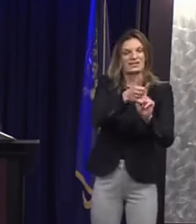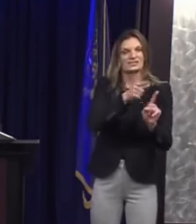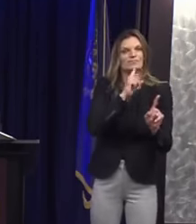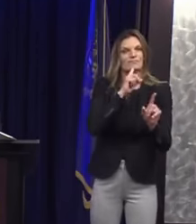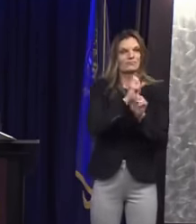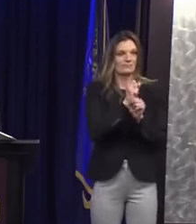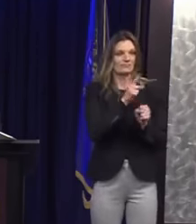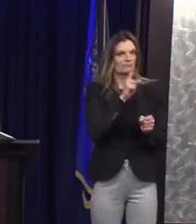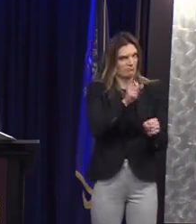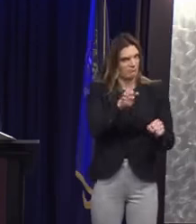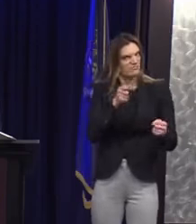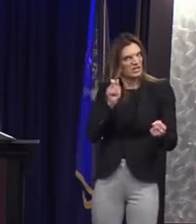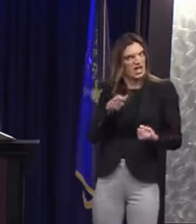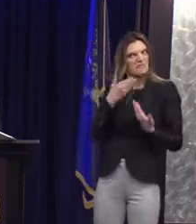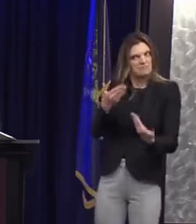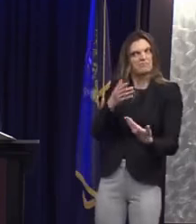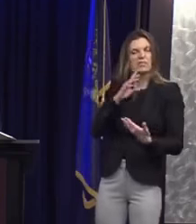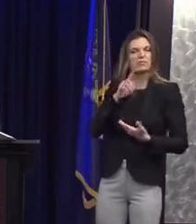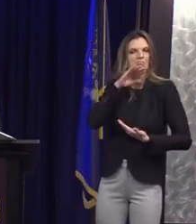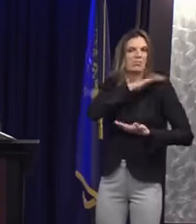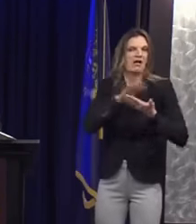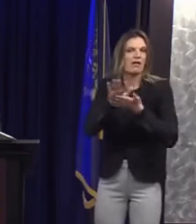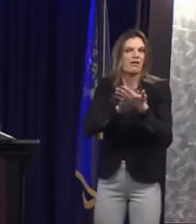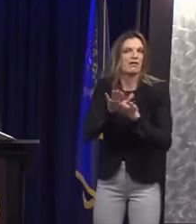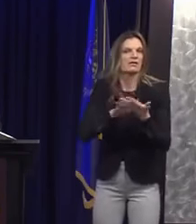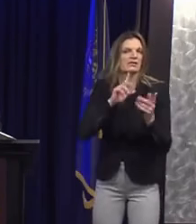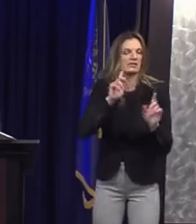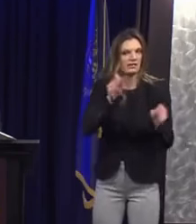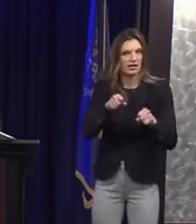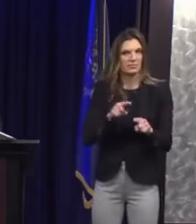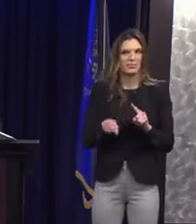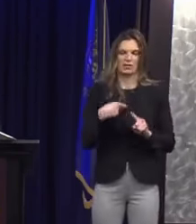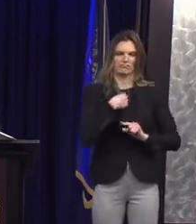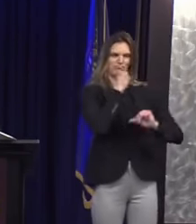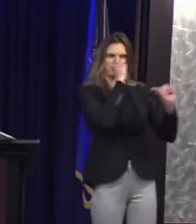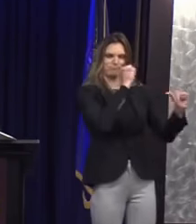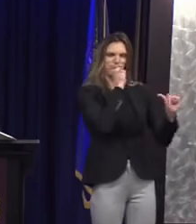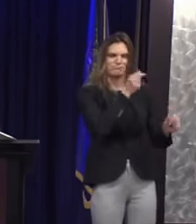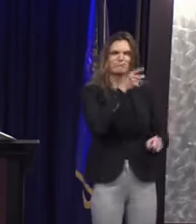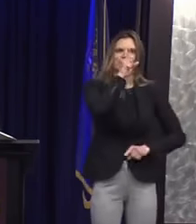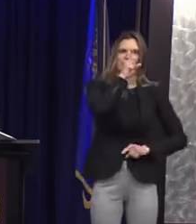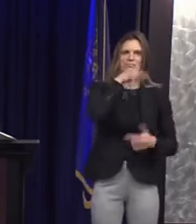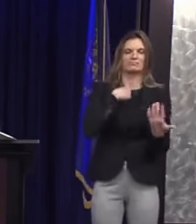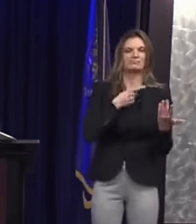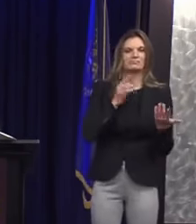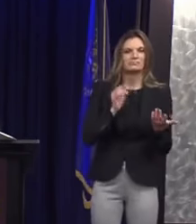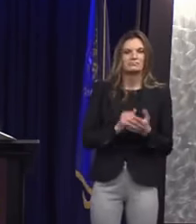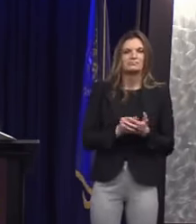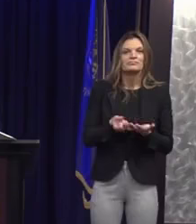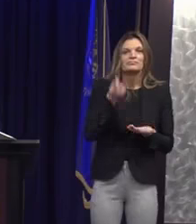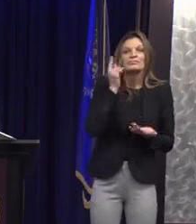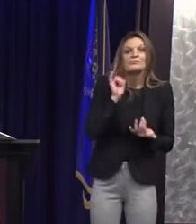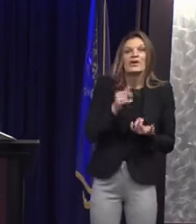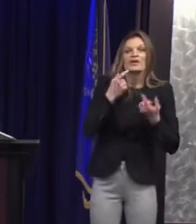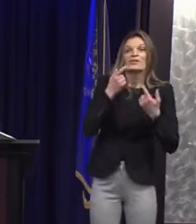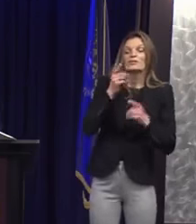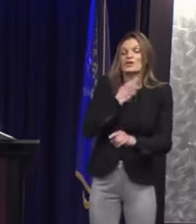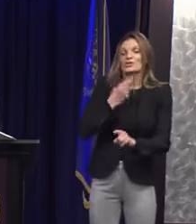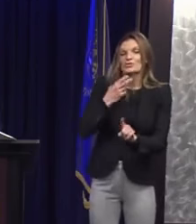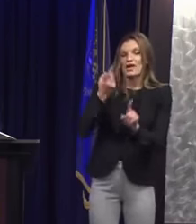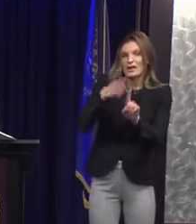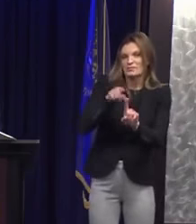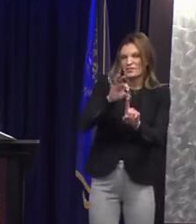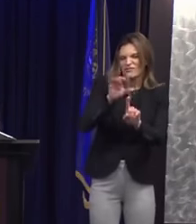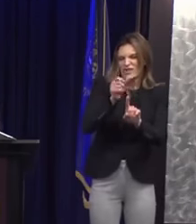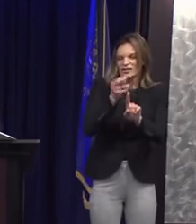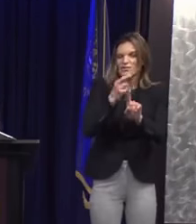lie to voters. Mazurkiewicz denies this. At the Falcon's Nest Restaurant, Hertz asks the